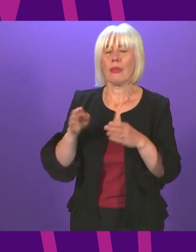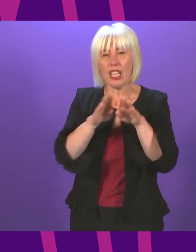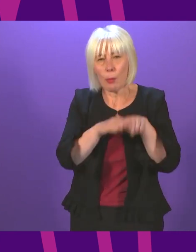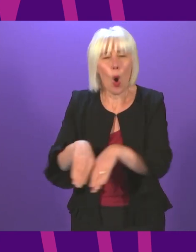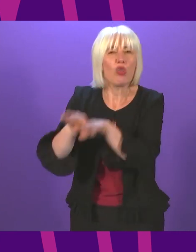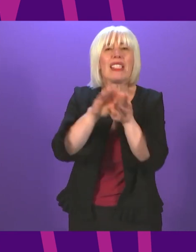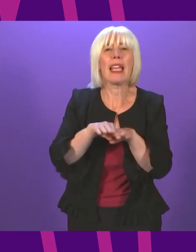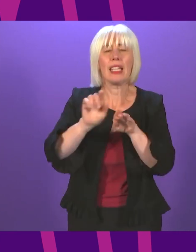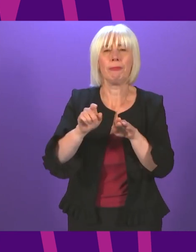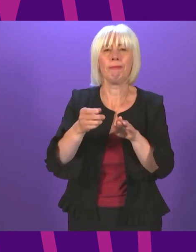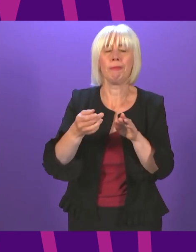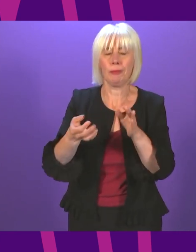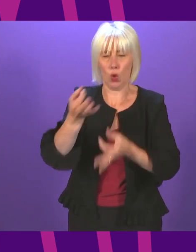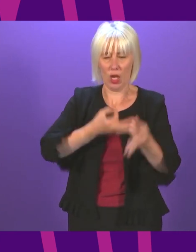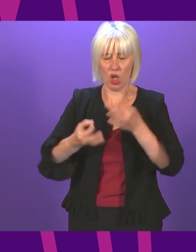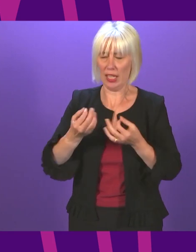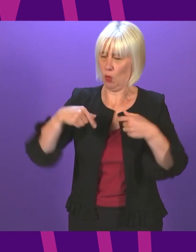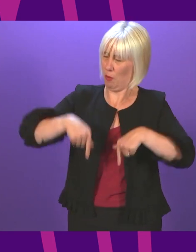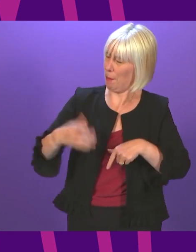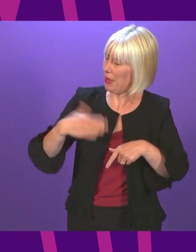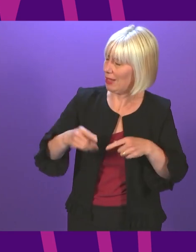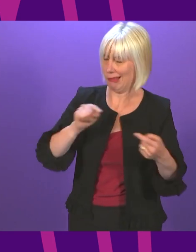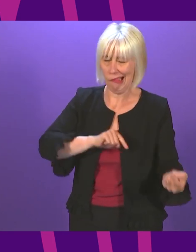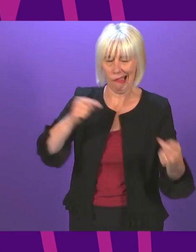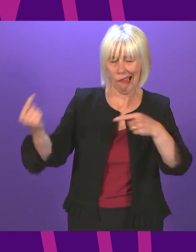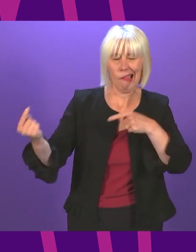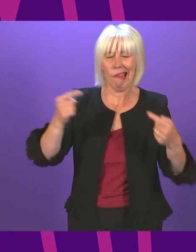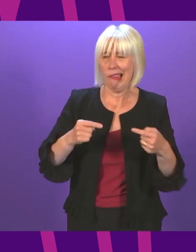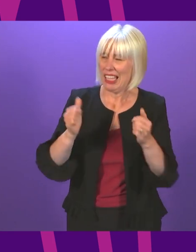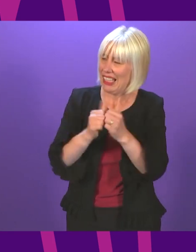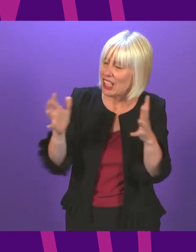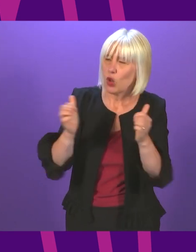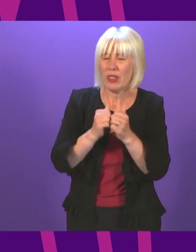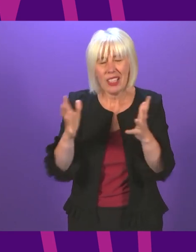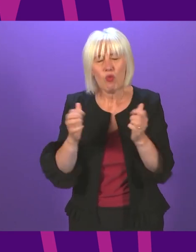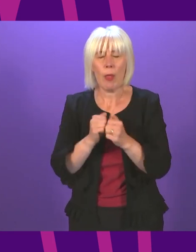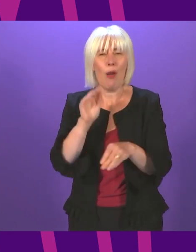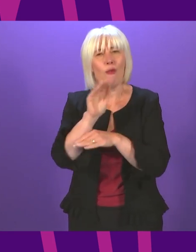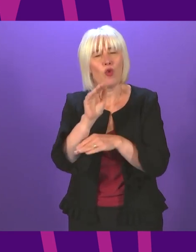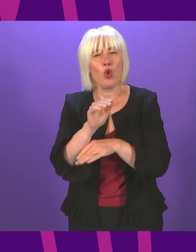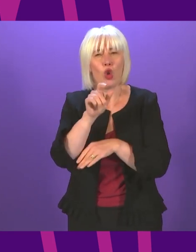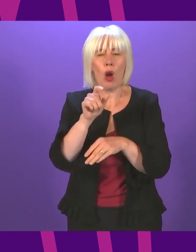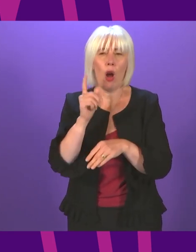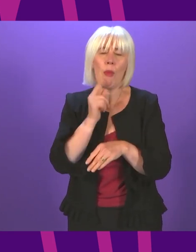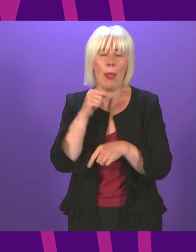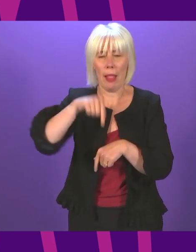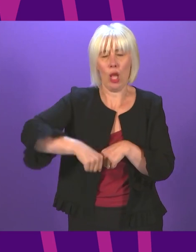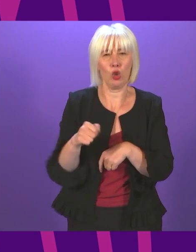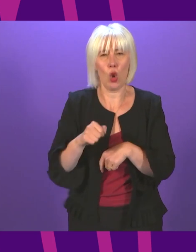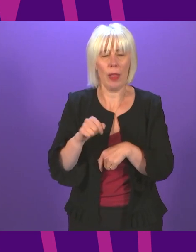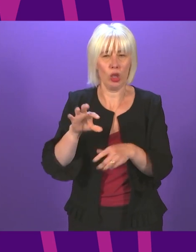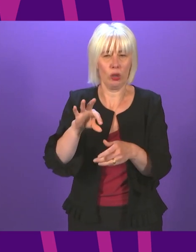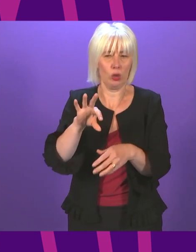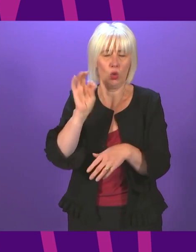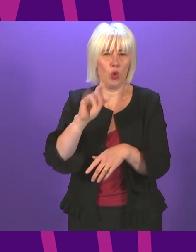you know we have disagreements in this chamber about what future Scotland should choose there's nothing wrong with that